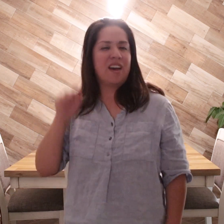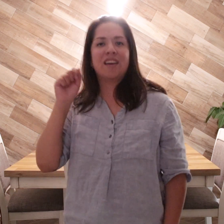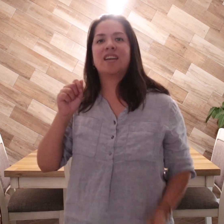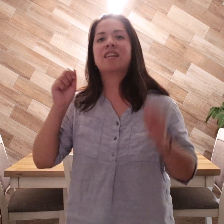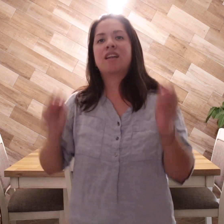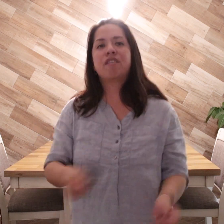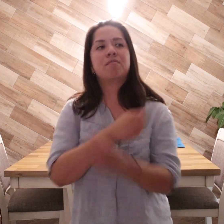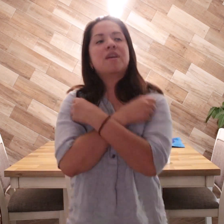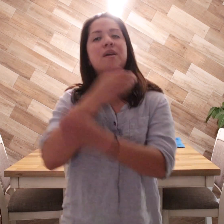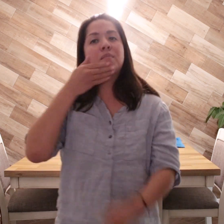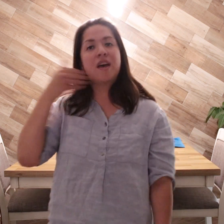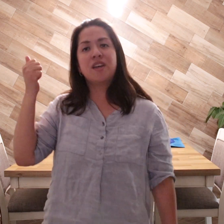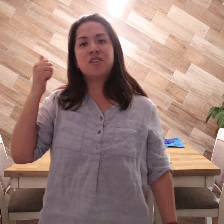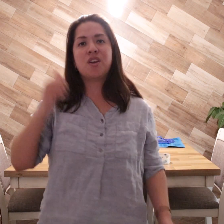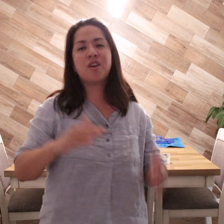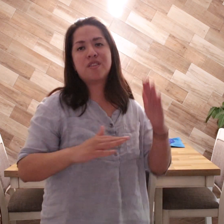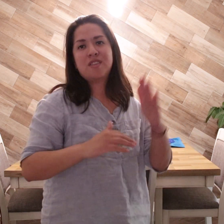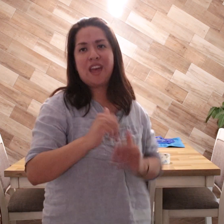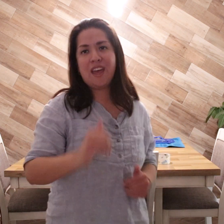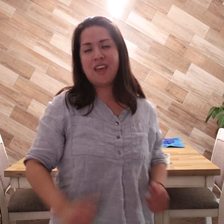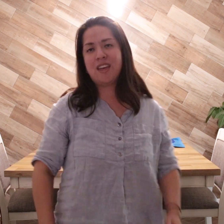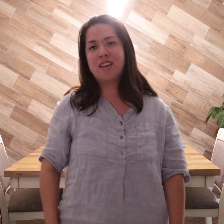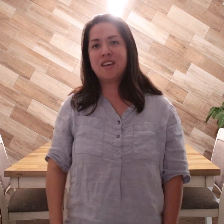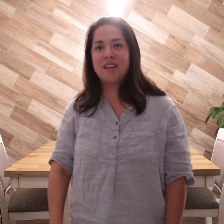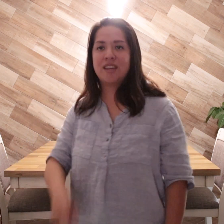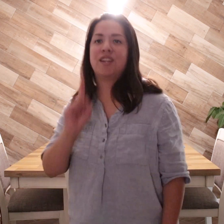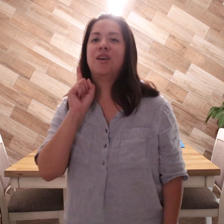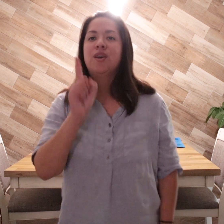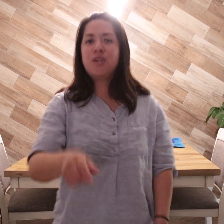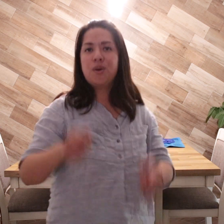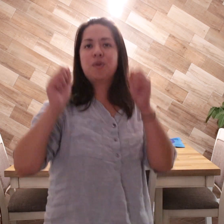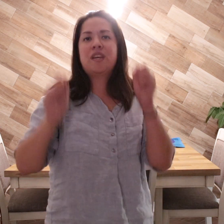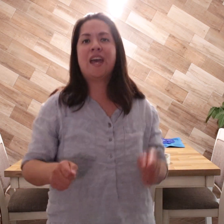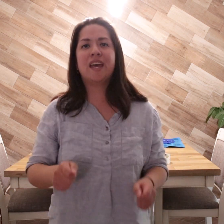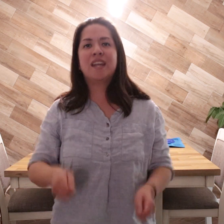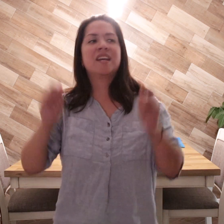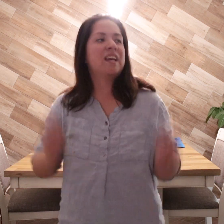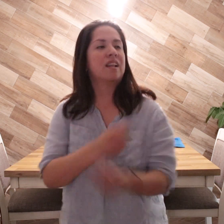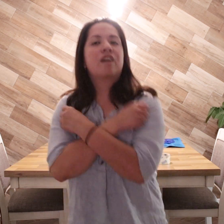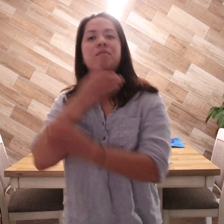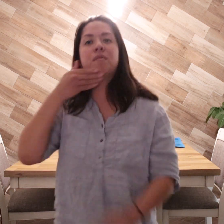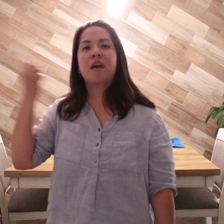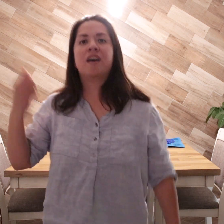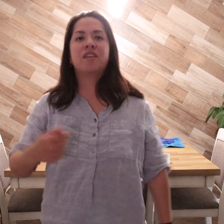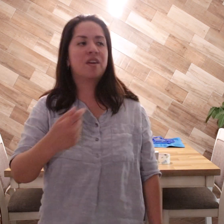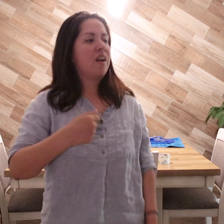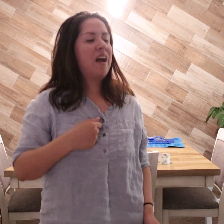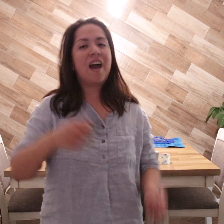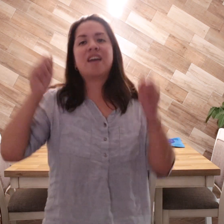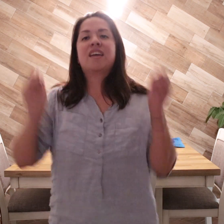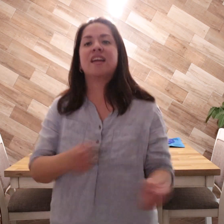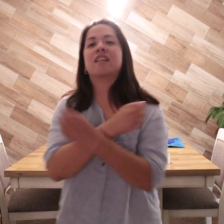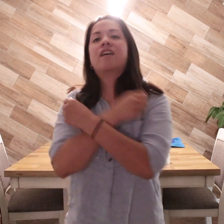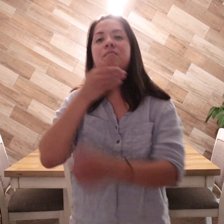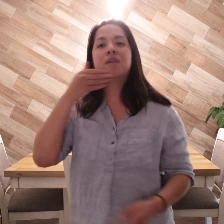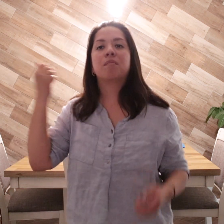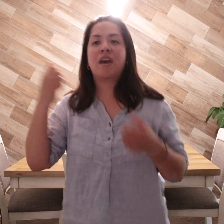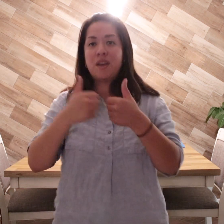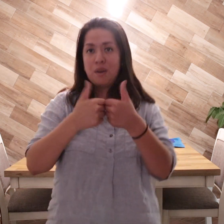I can love me better than you can You can love me better, I can love me better,